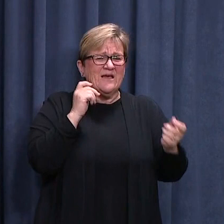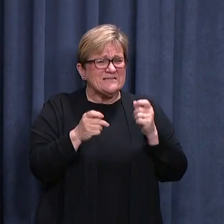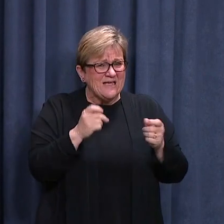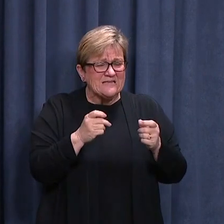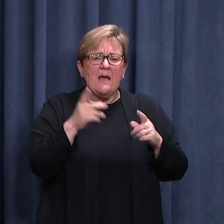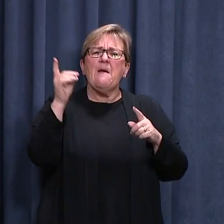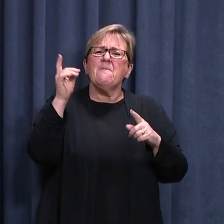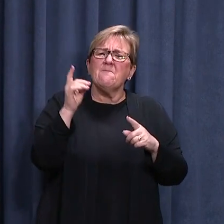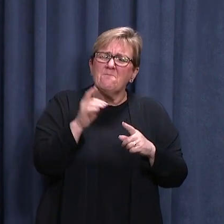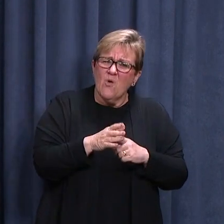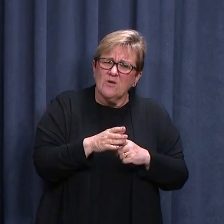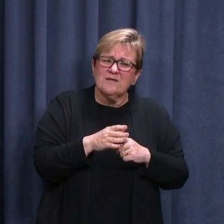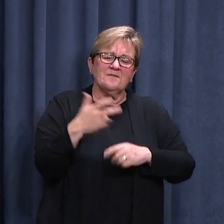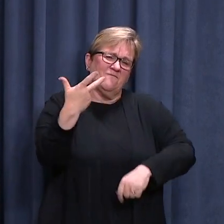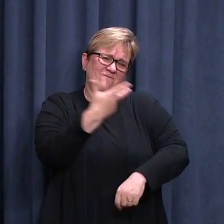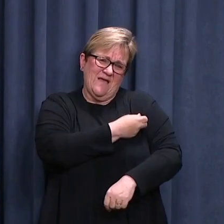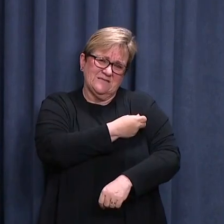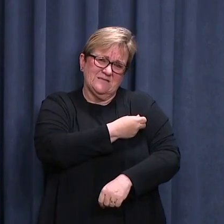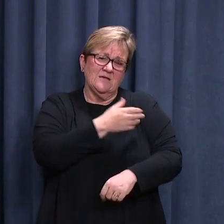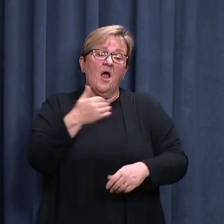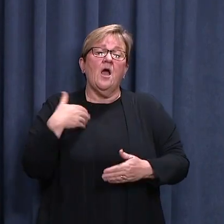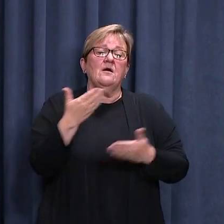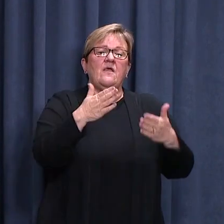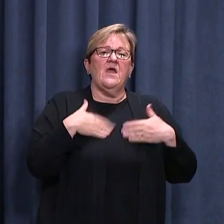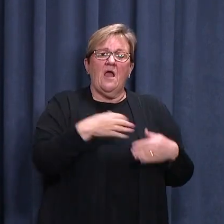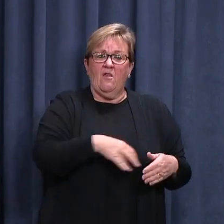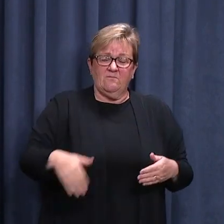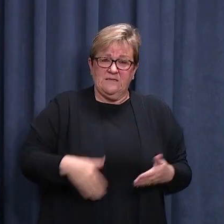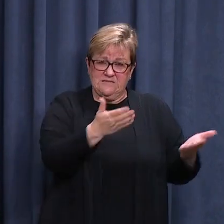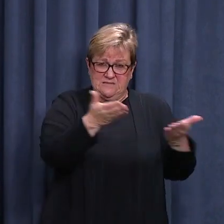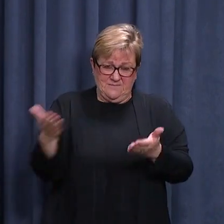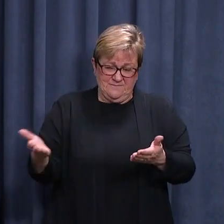and importantly, get vaccinated. I'll now hand over to the Health Minister.